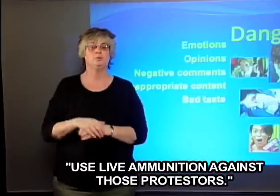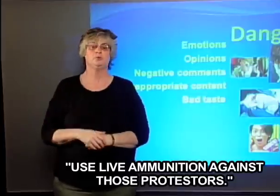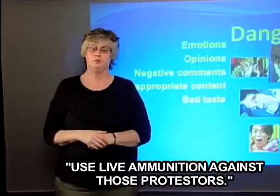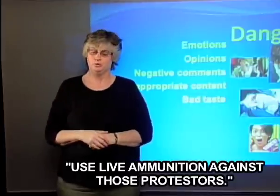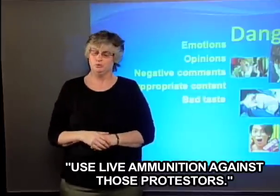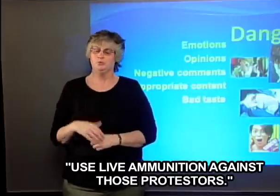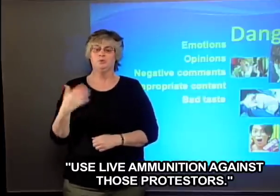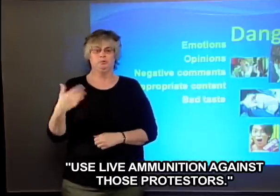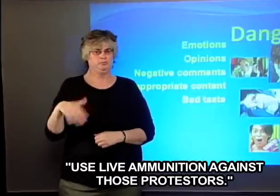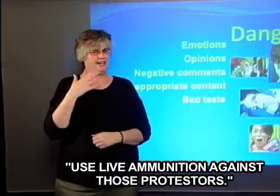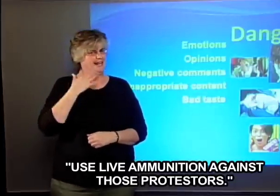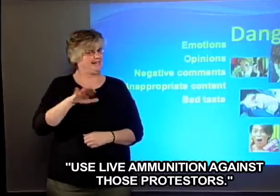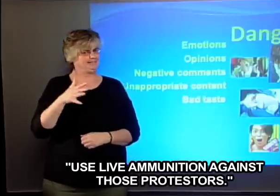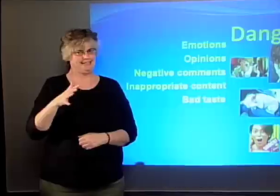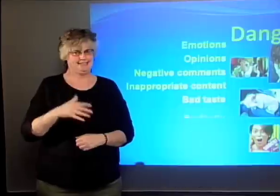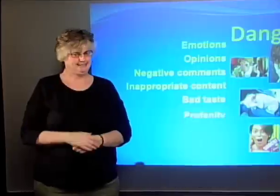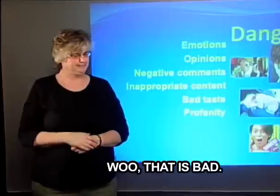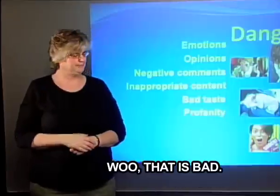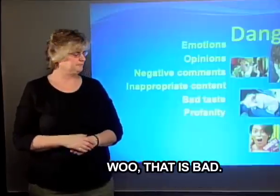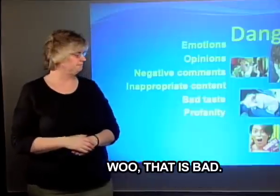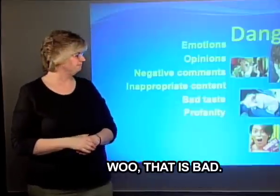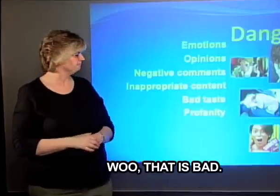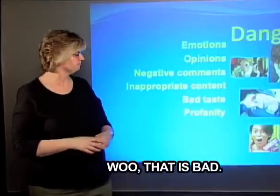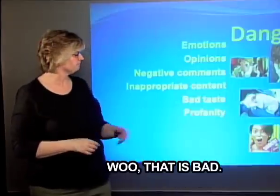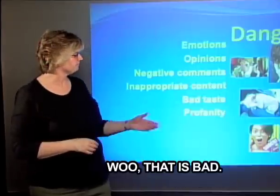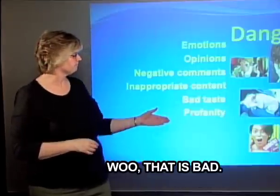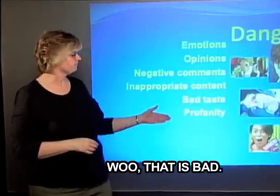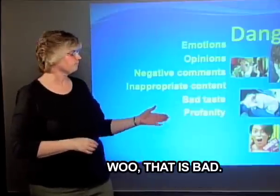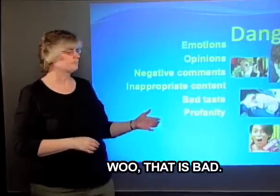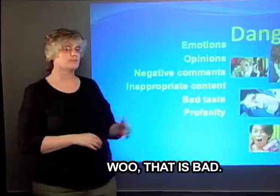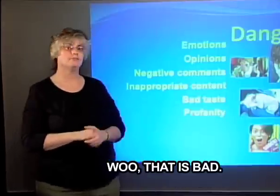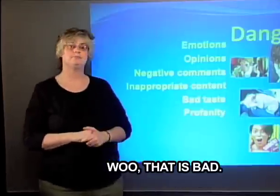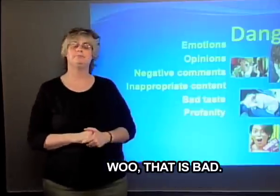those protesters. Whew. That is bad.